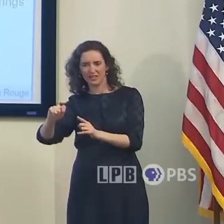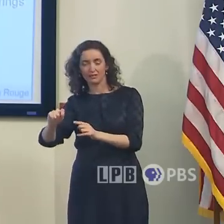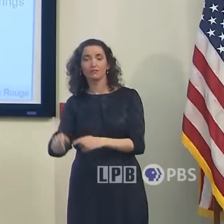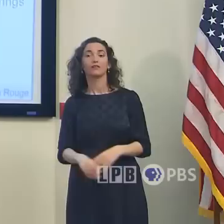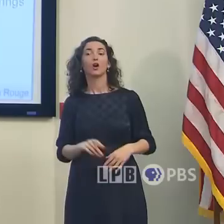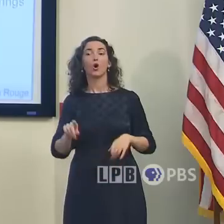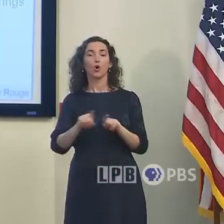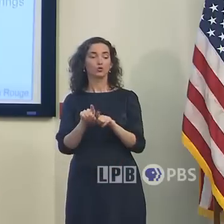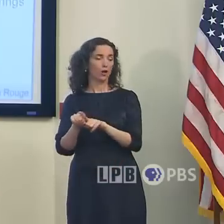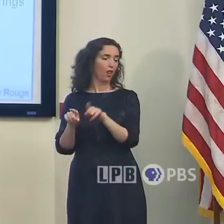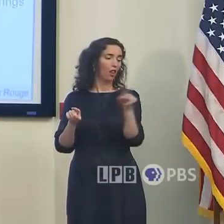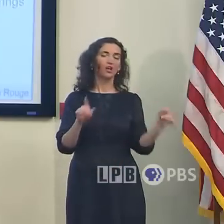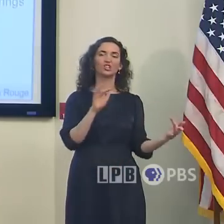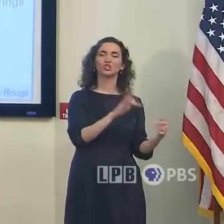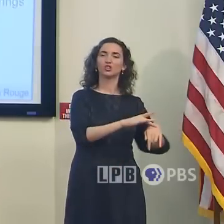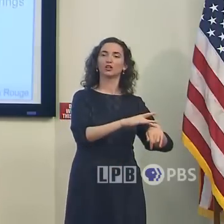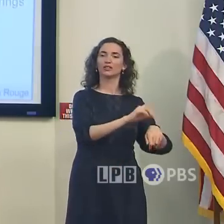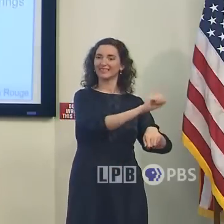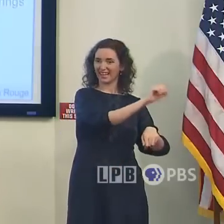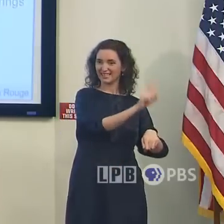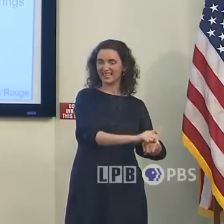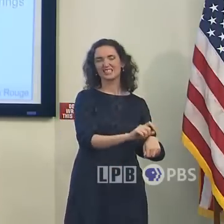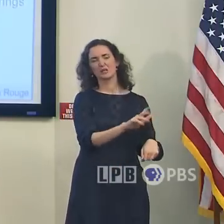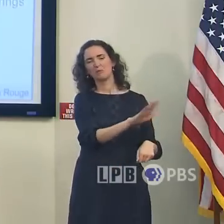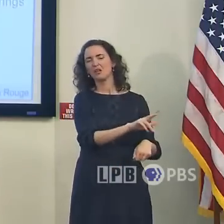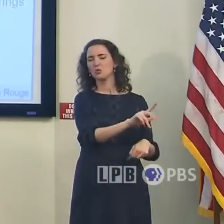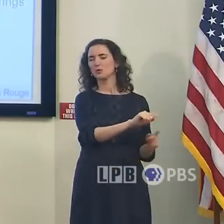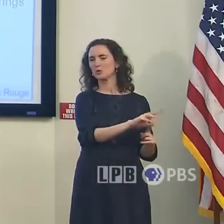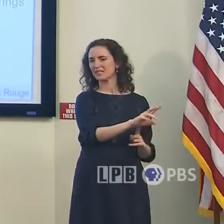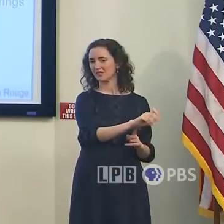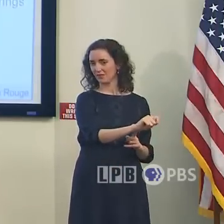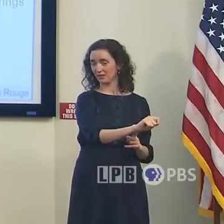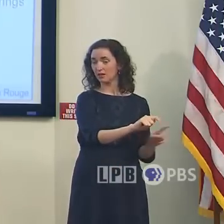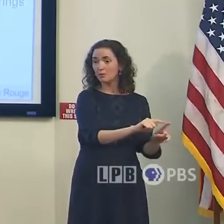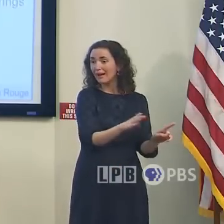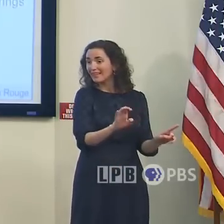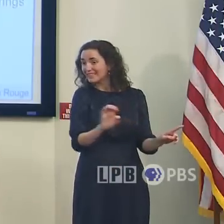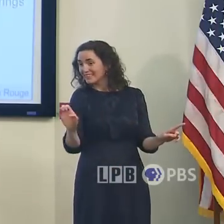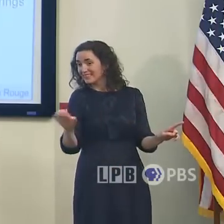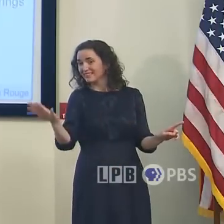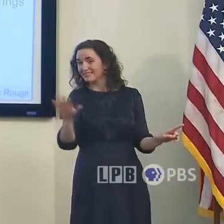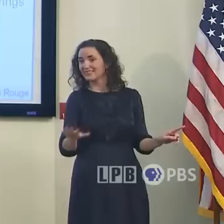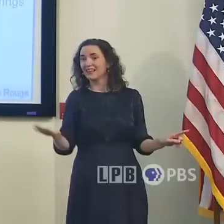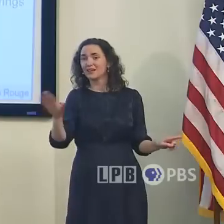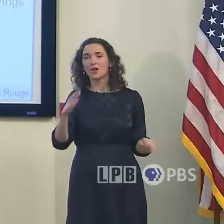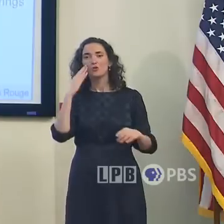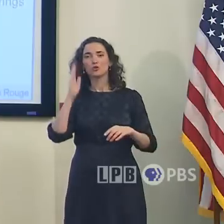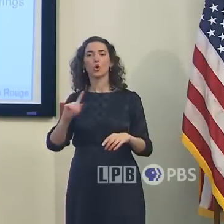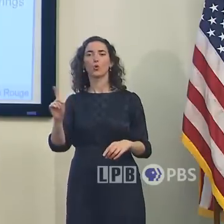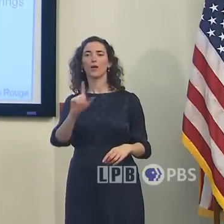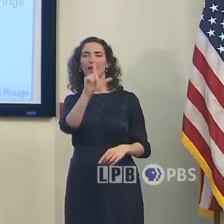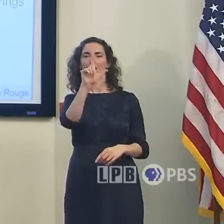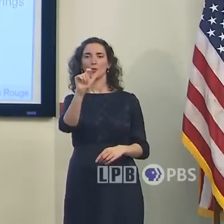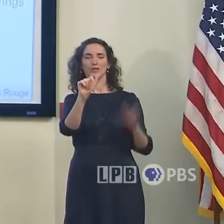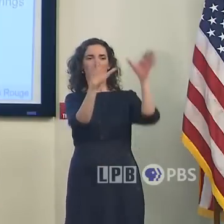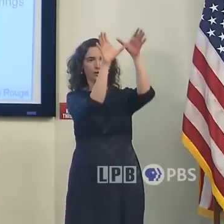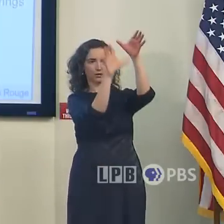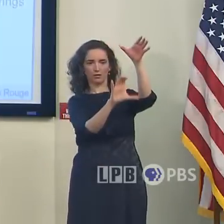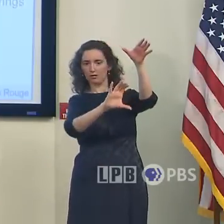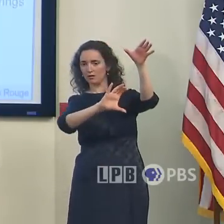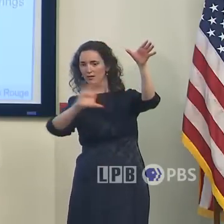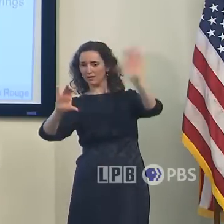As you go the other way and you work your way from the eastern portion of the mouth and wrap around the boot up towards the tidal lakes,